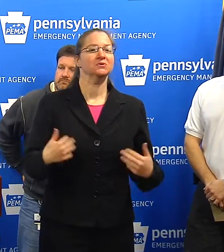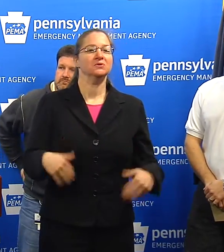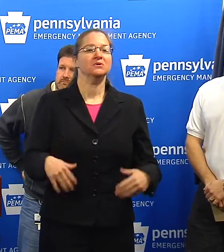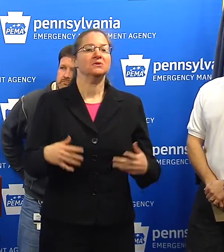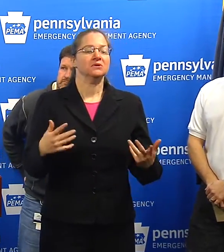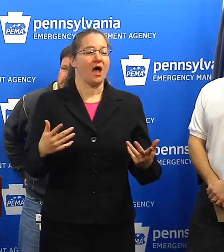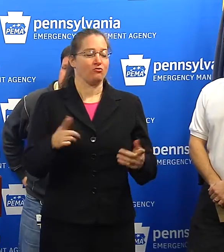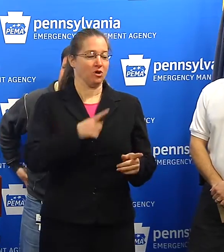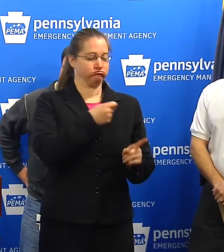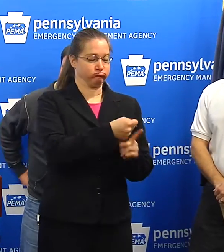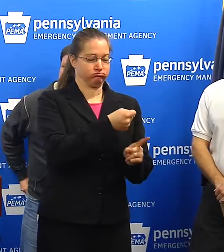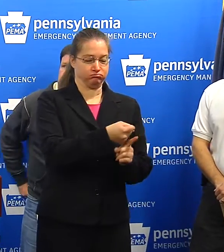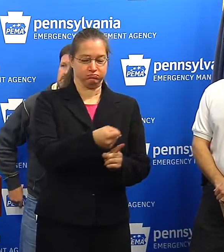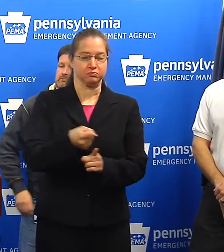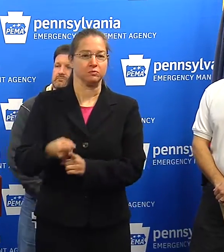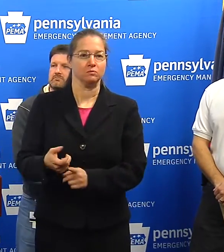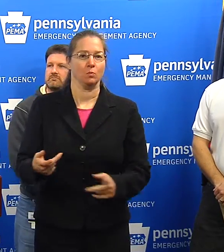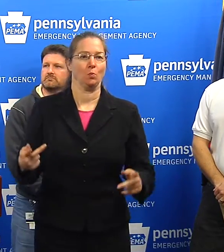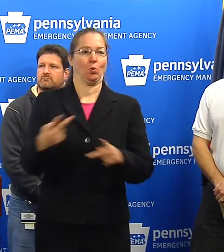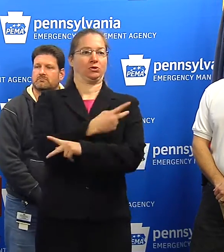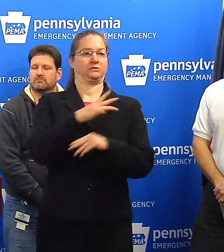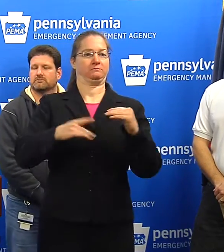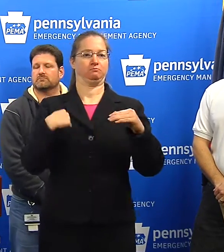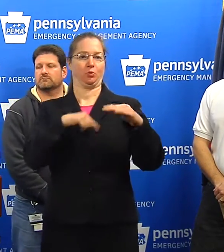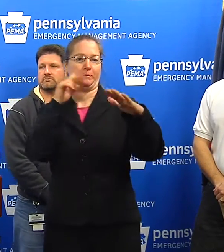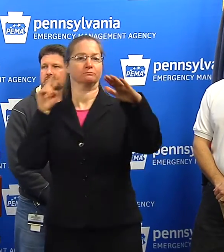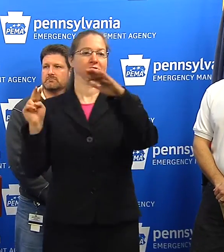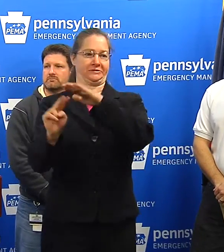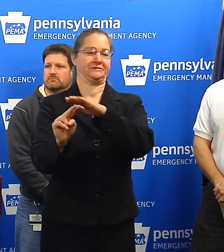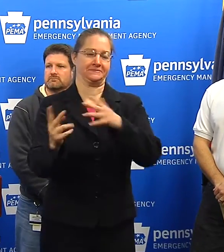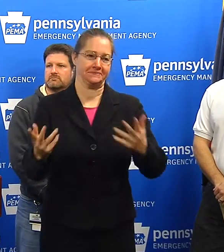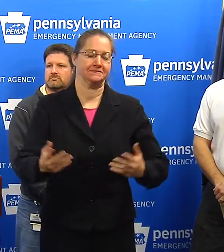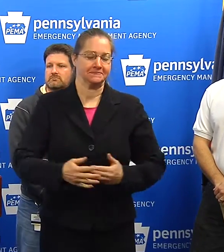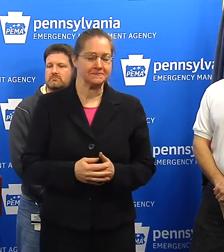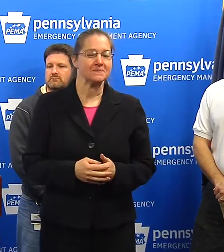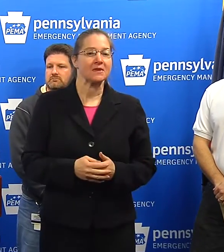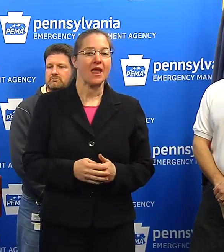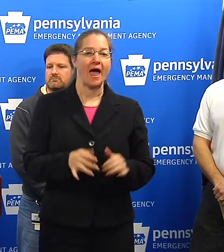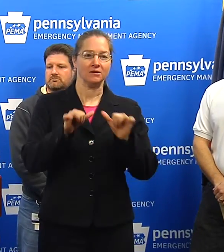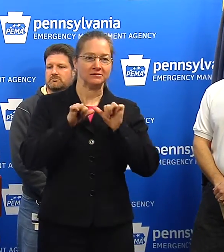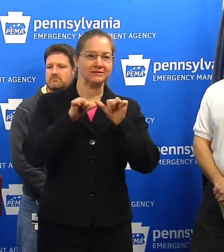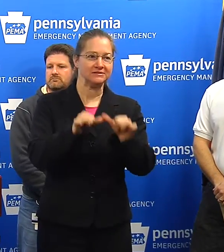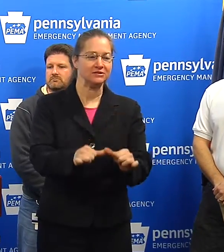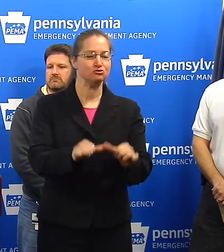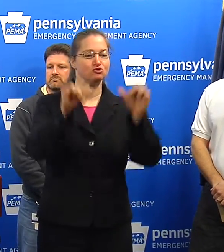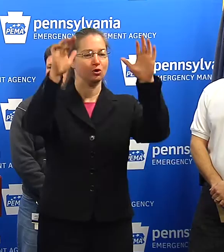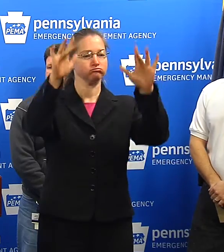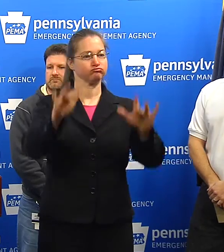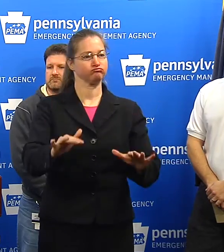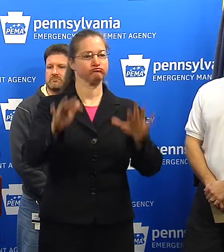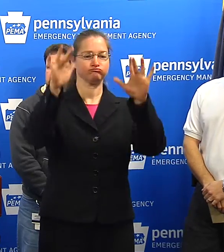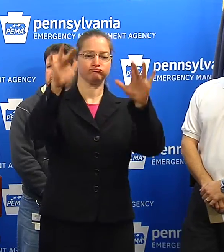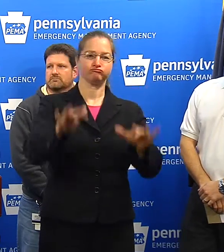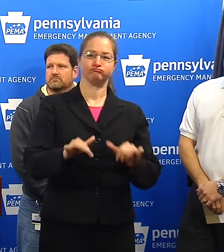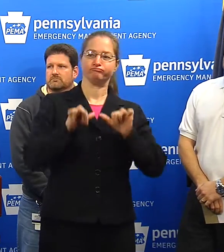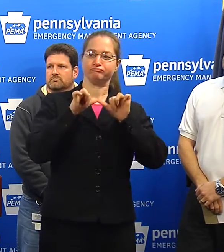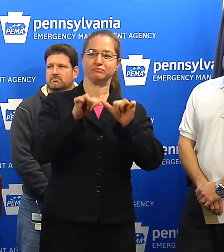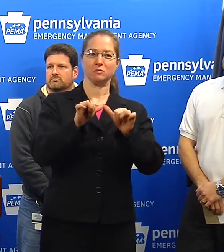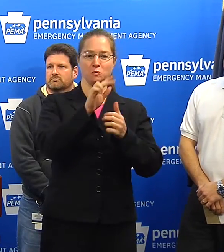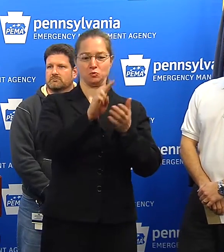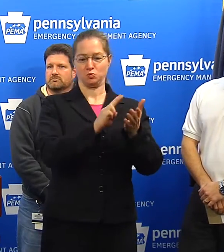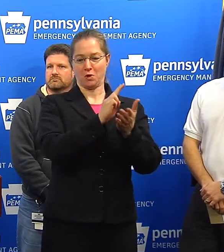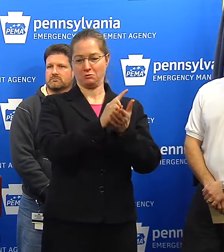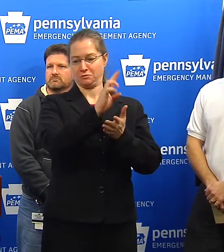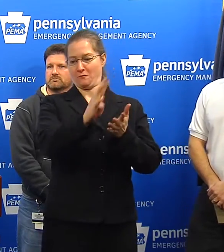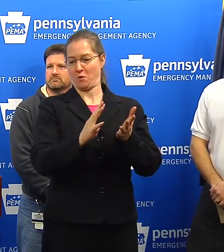hit a lot of areas harder than we anticipated, and it continues. The snow should continue for another two to four hours,